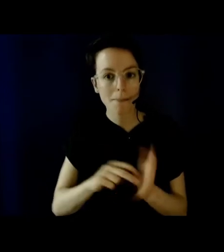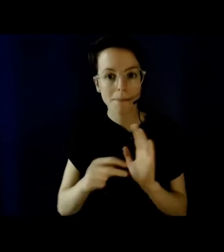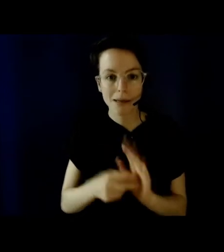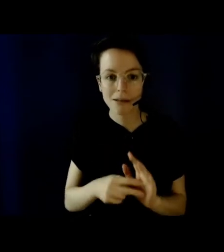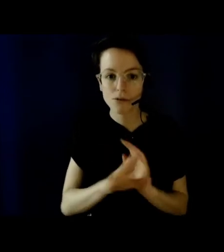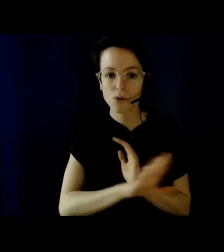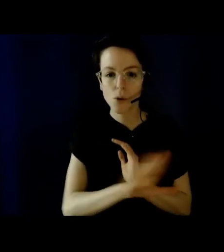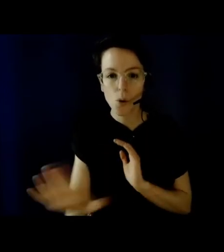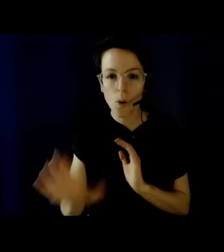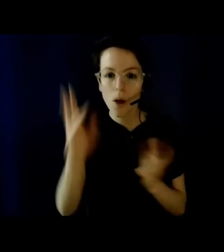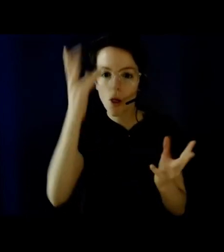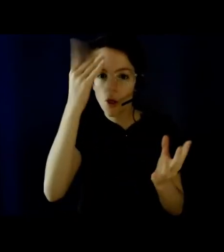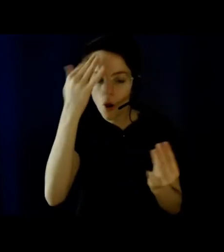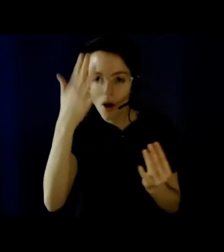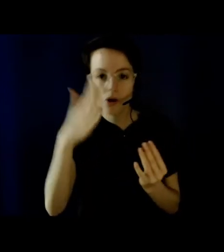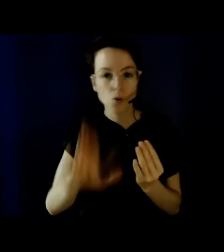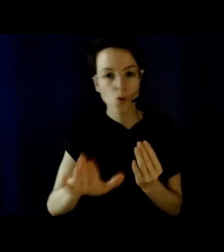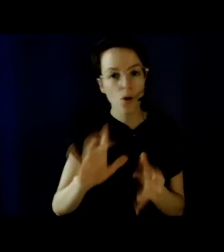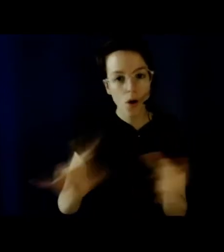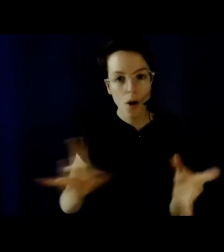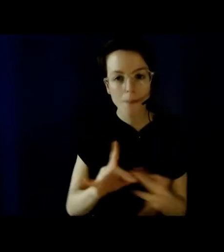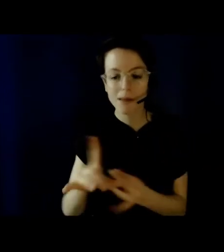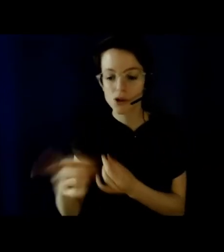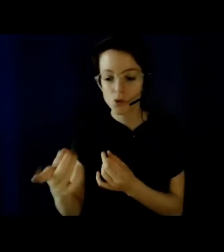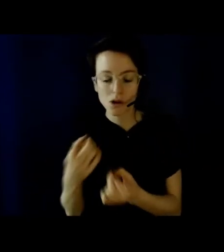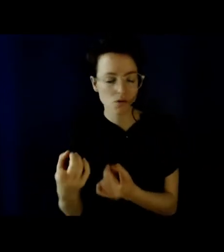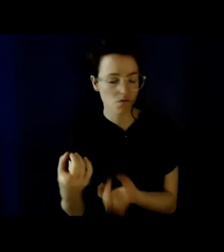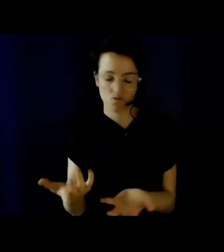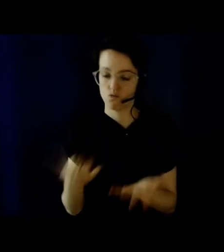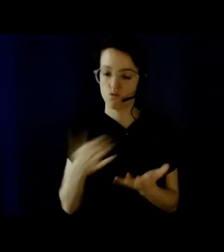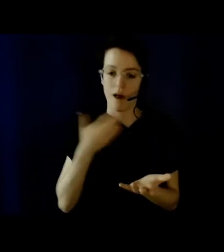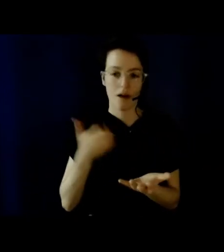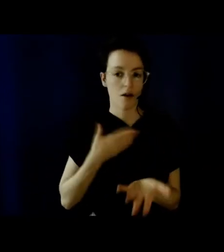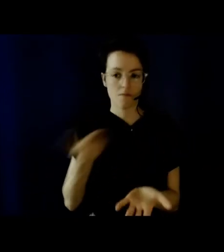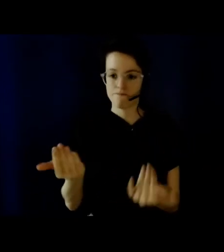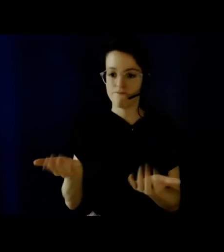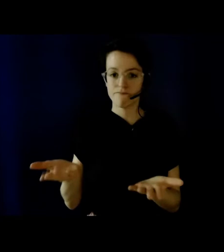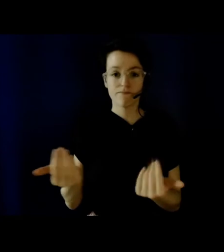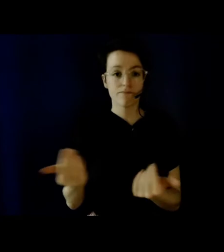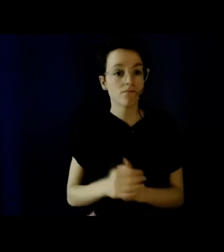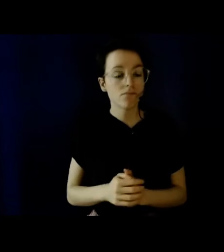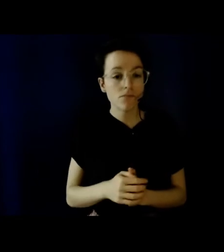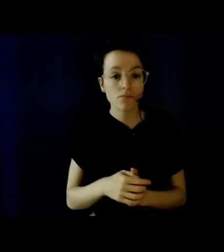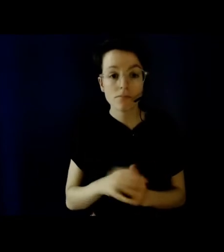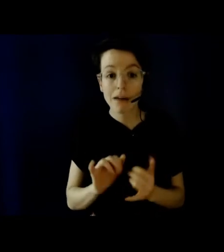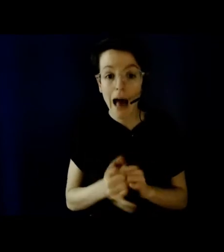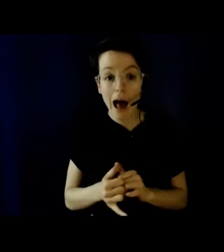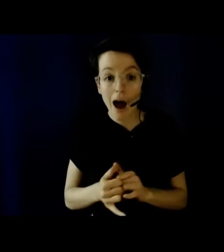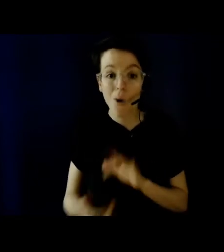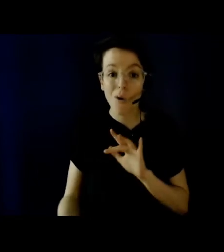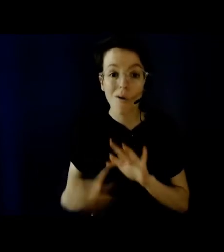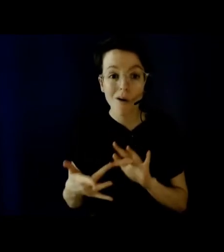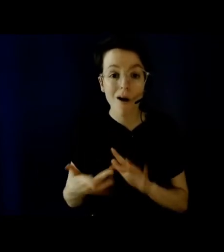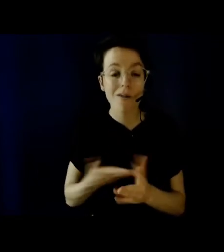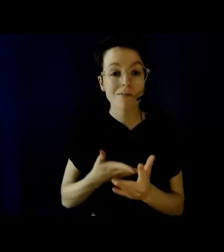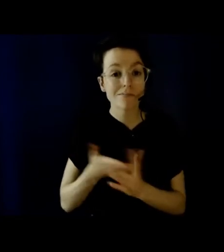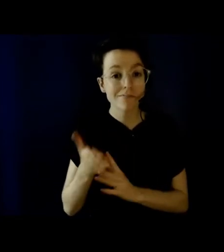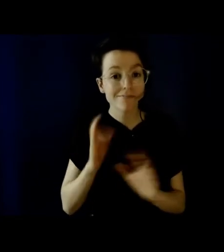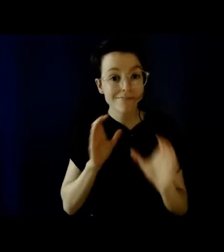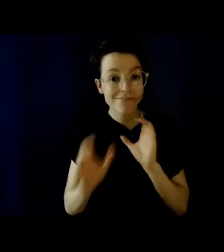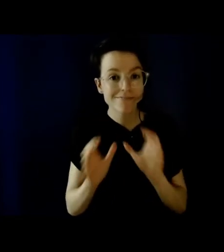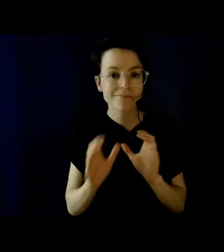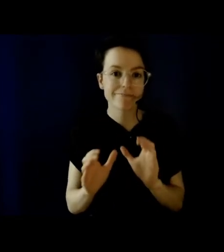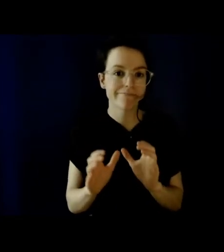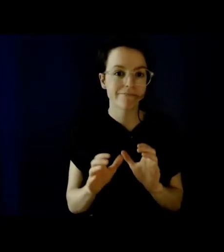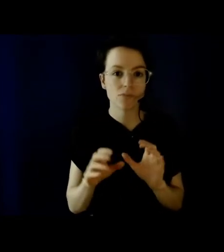thoughts, comments, and questions. You're welcome to speak by unmuting your mic or write your comments in the chat or on the Padlet platform